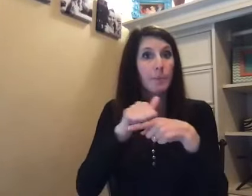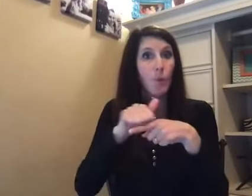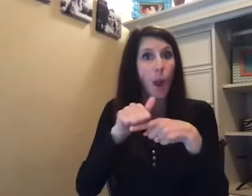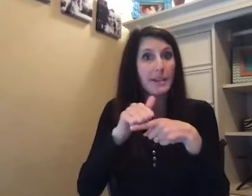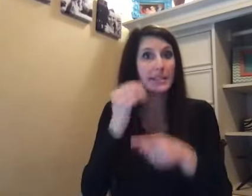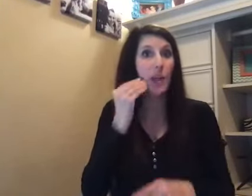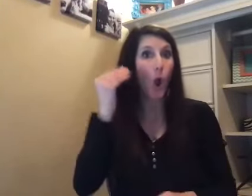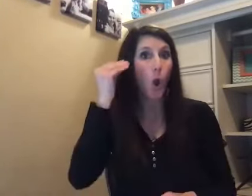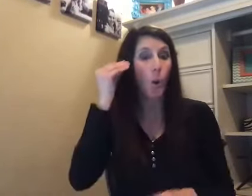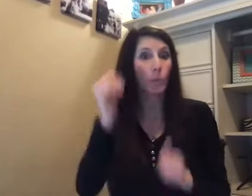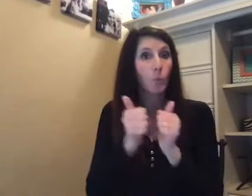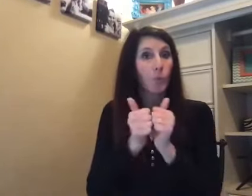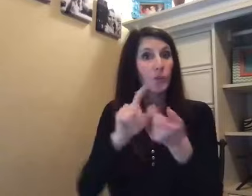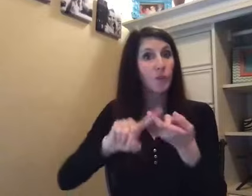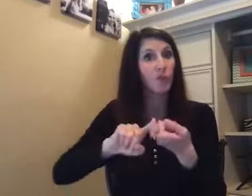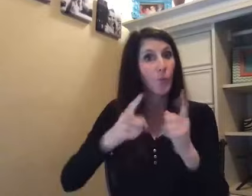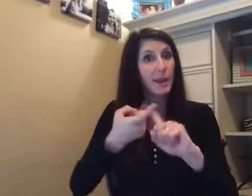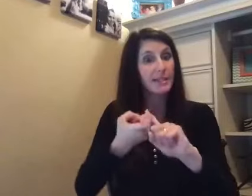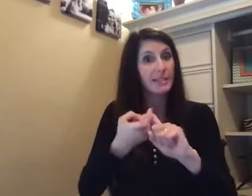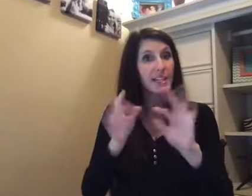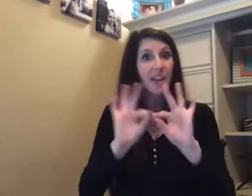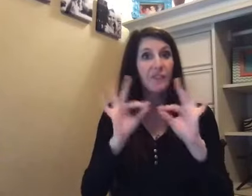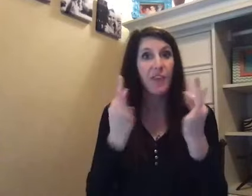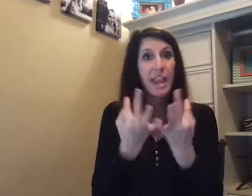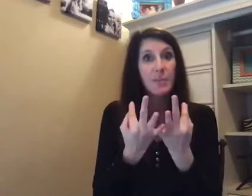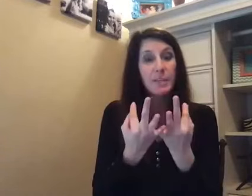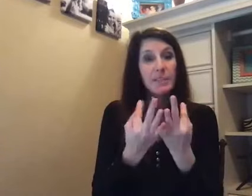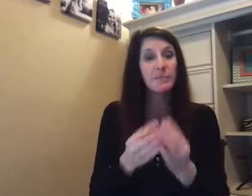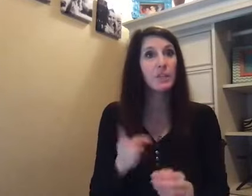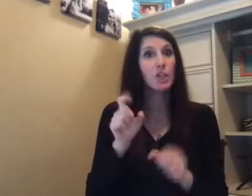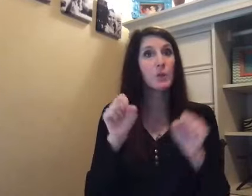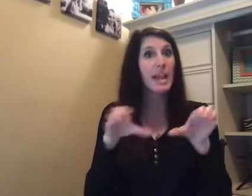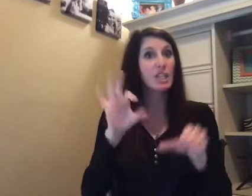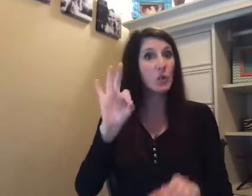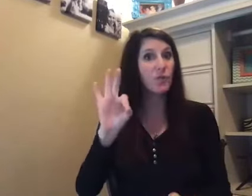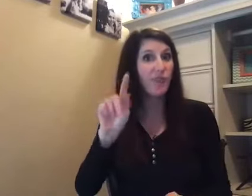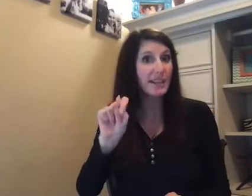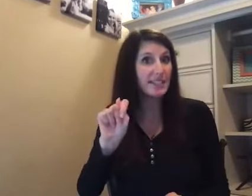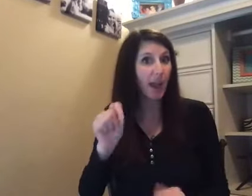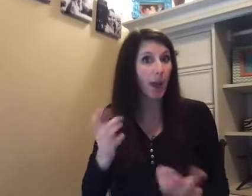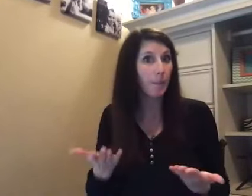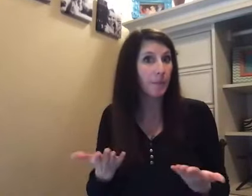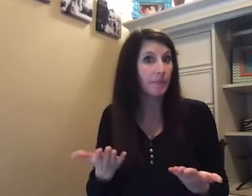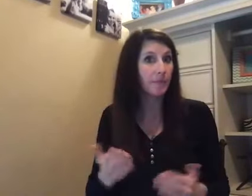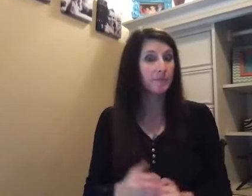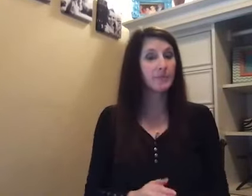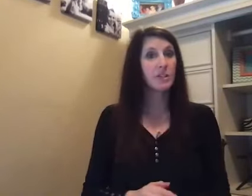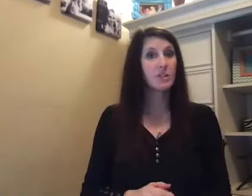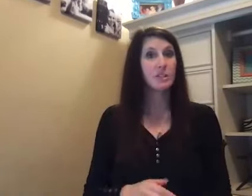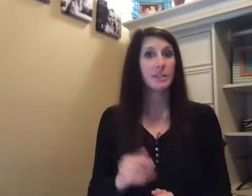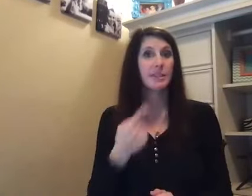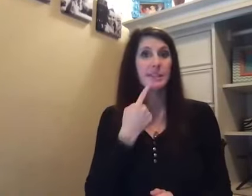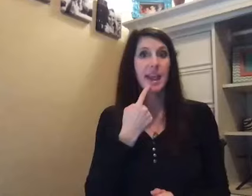probably a homework request, daily, you can do FaceTime, so say,